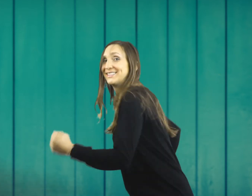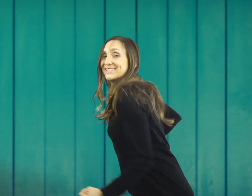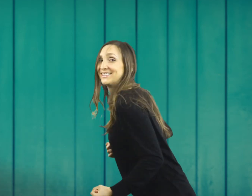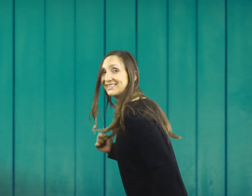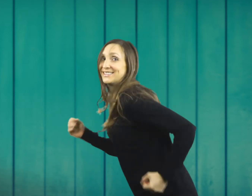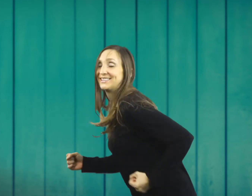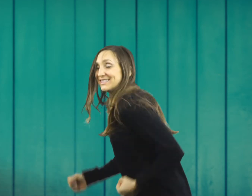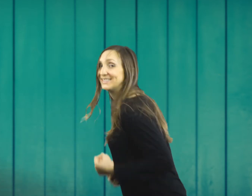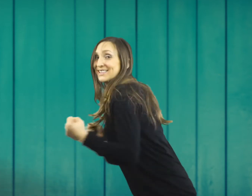All right.